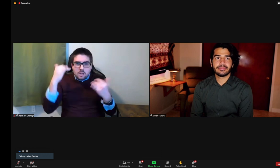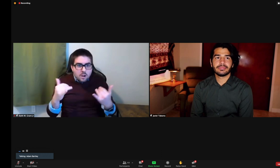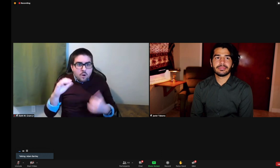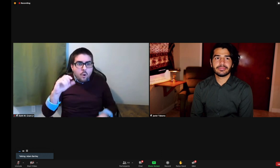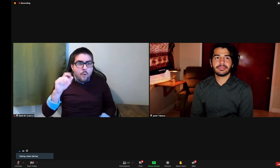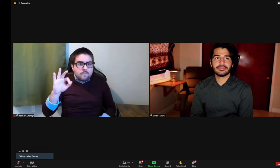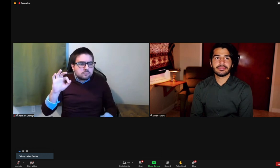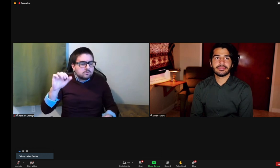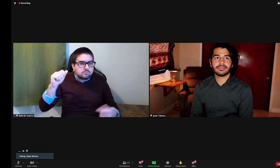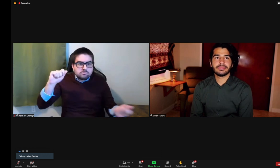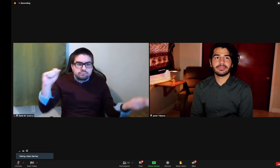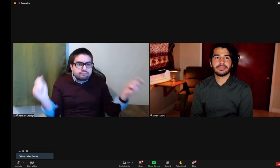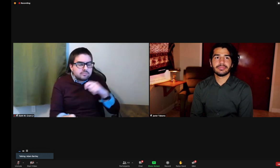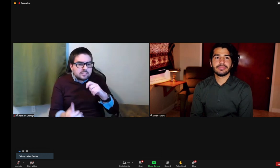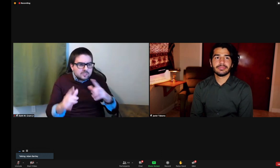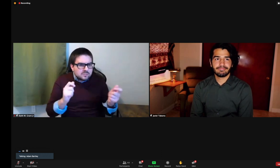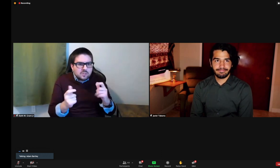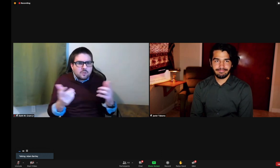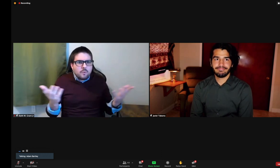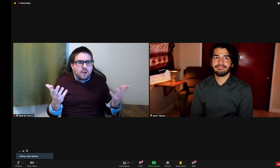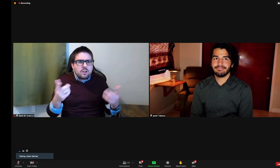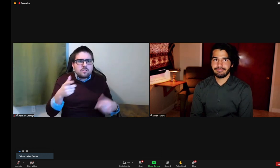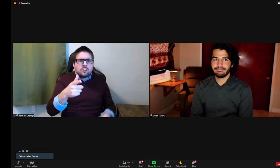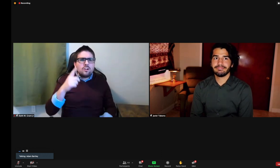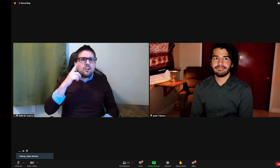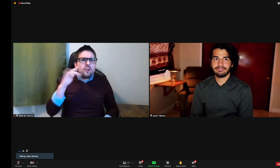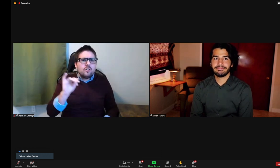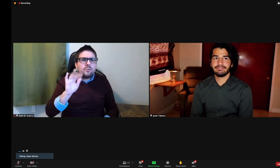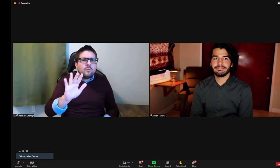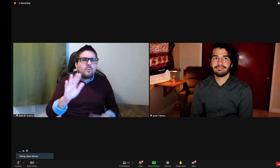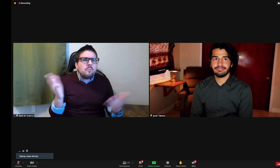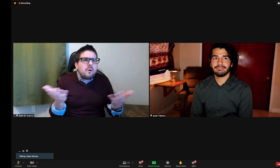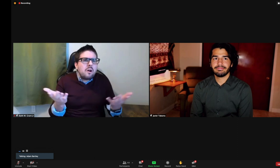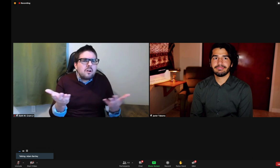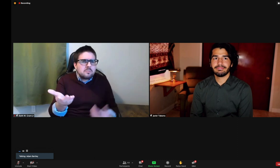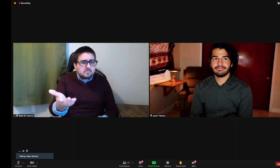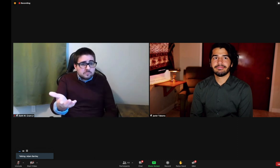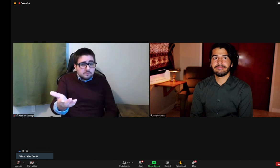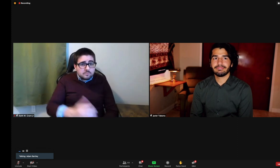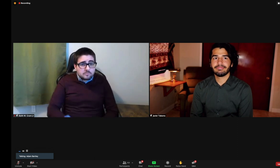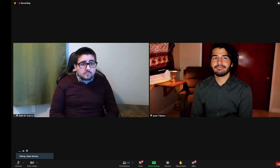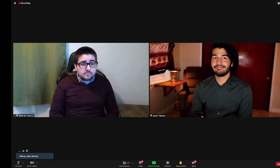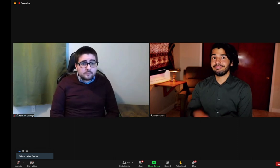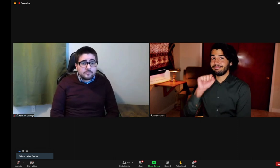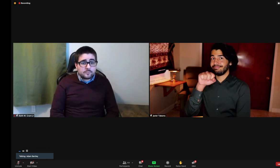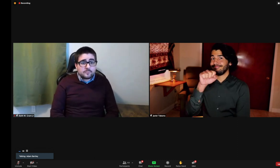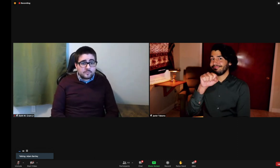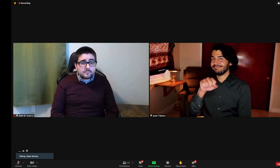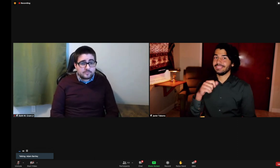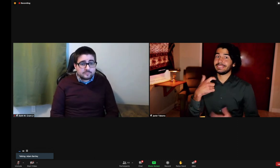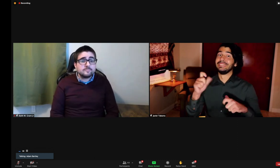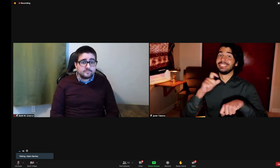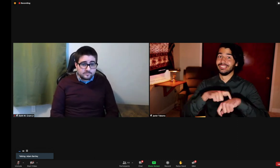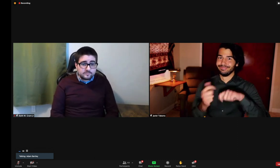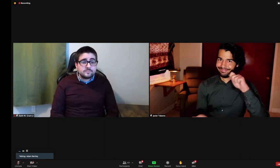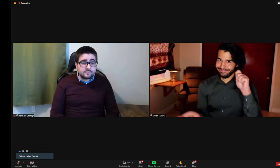building a set. But now, since the advent of COVID, what does a set build look like for you?